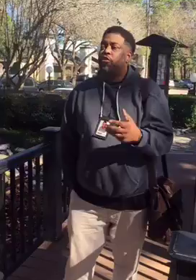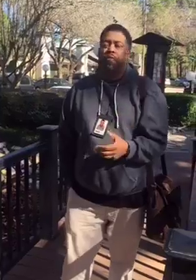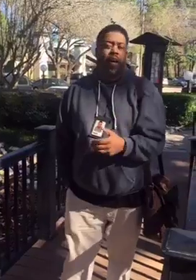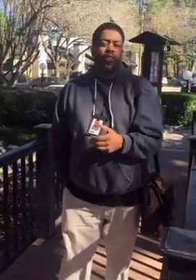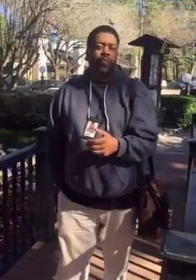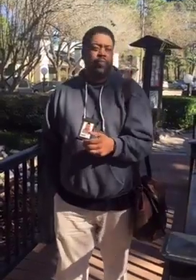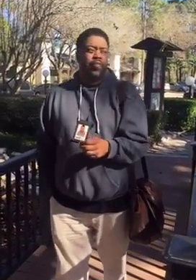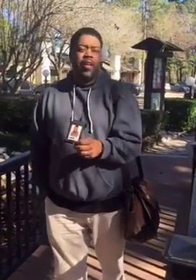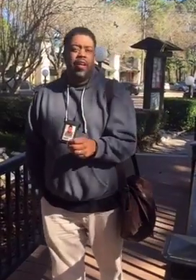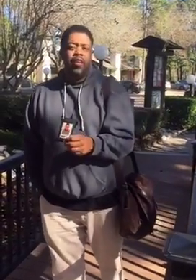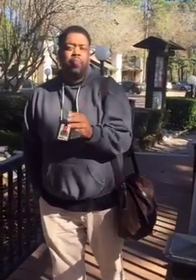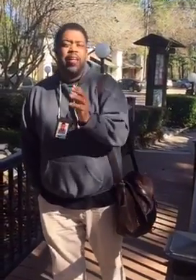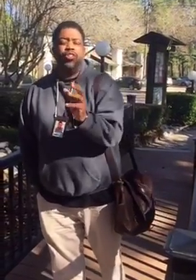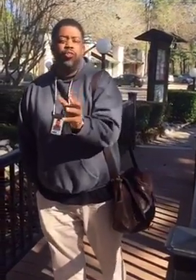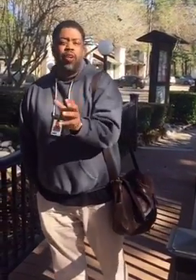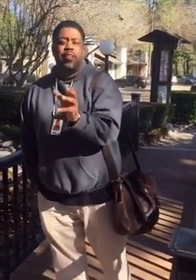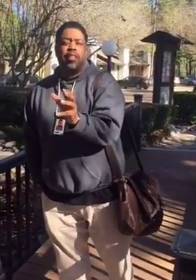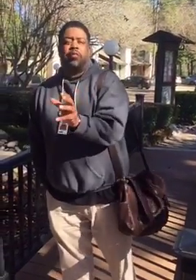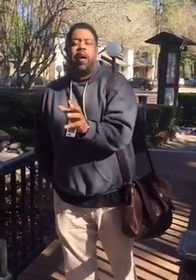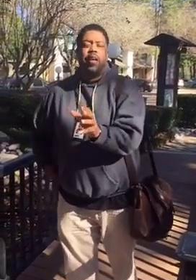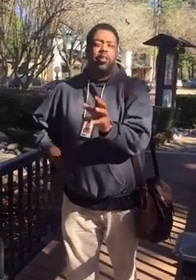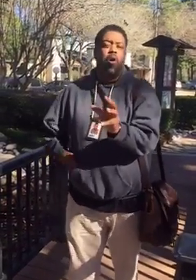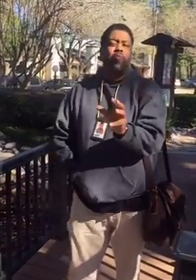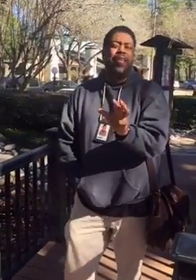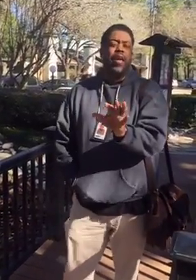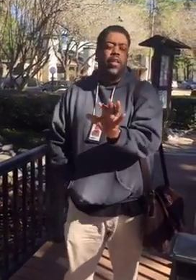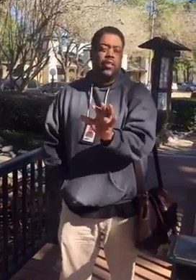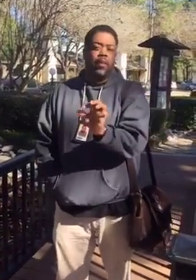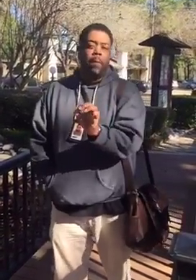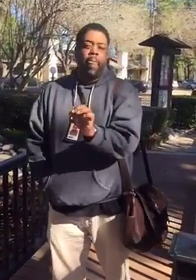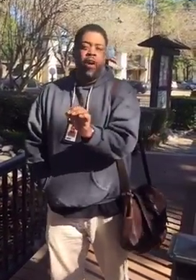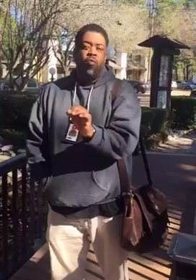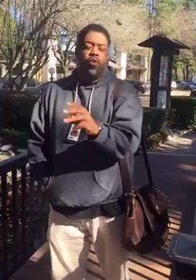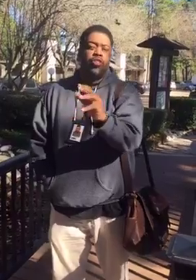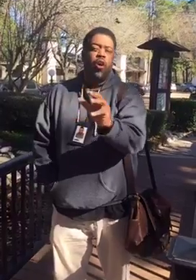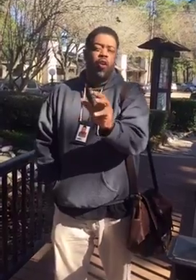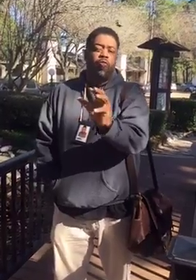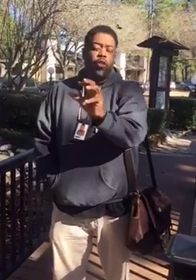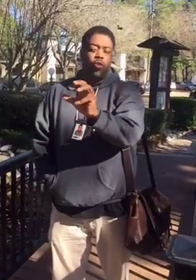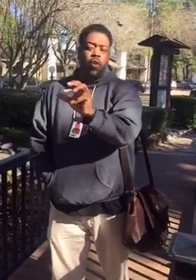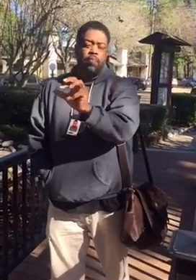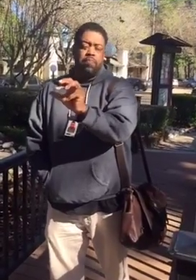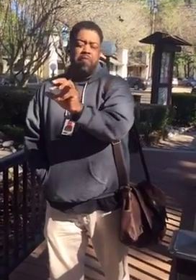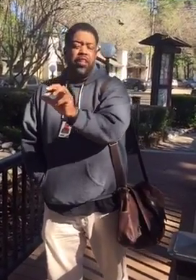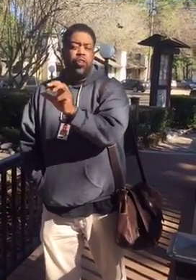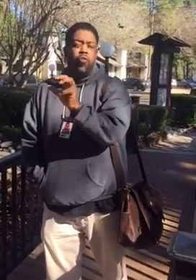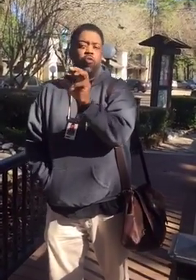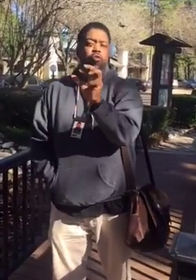Dr. Fizer, please do not despise small beginnings. When you start off with your vision or